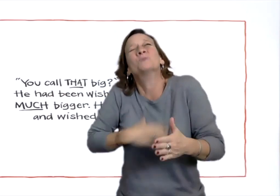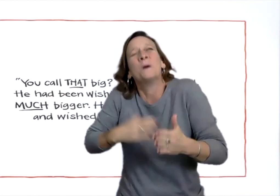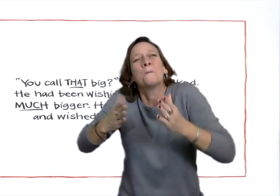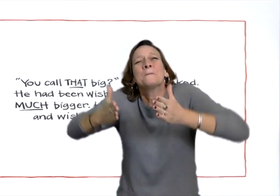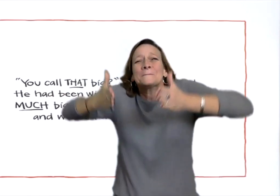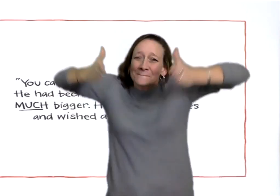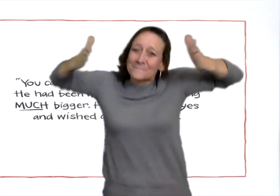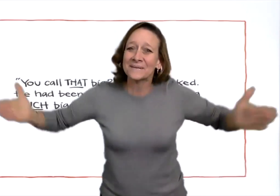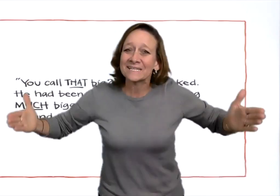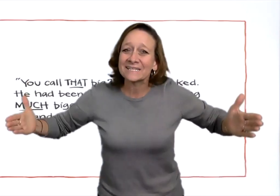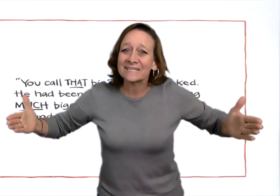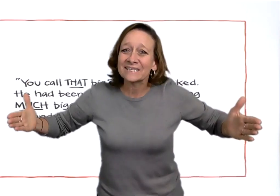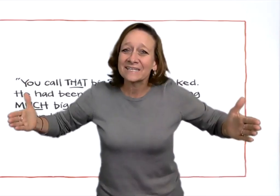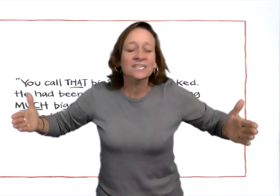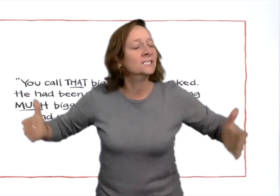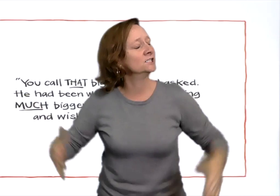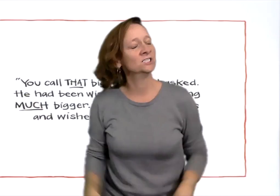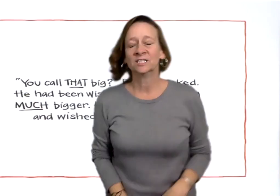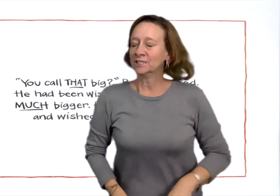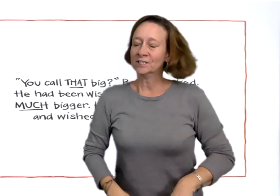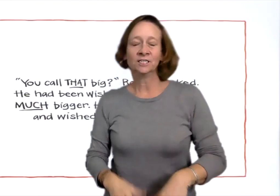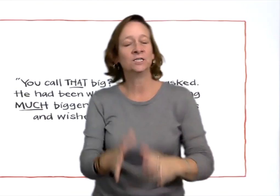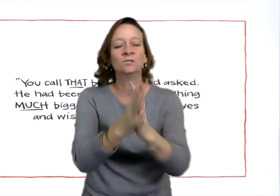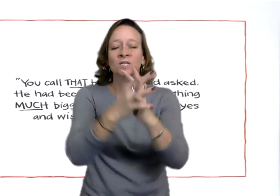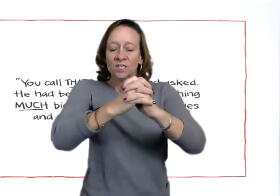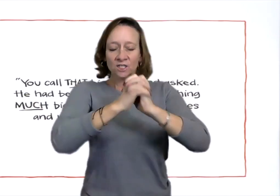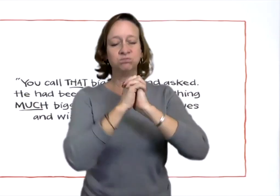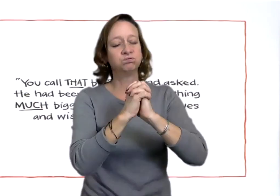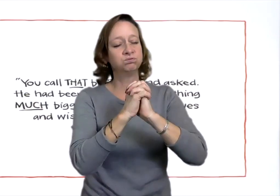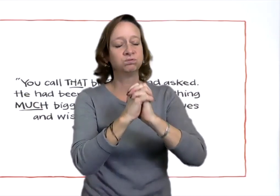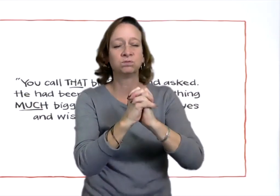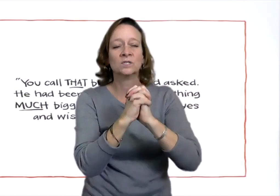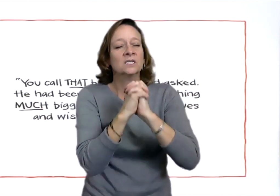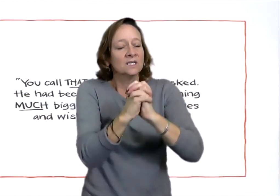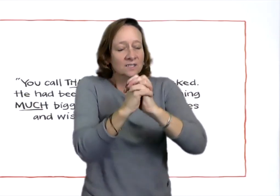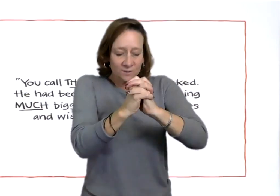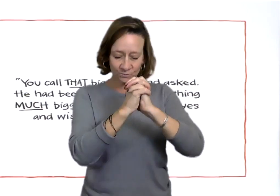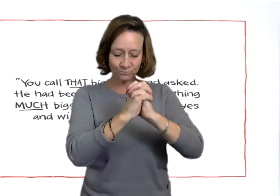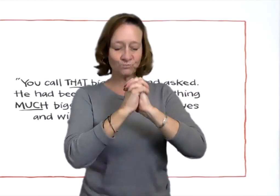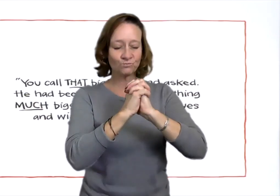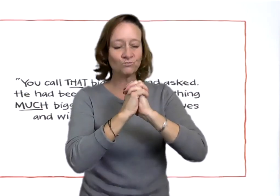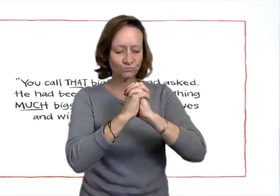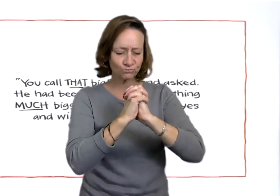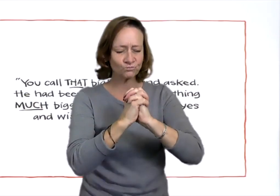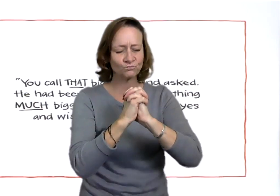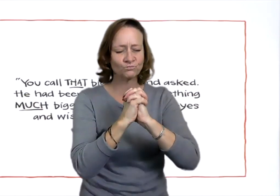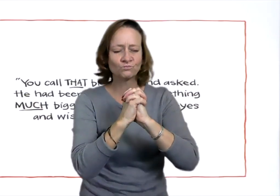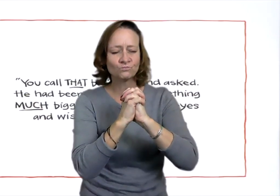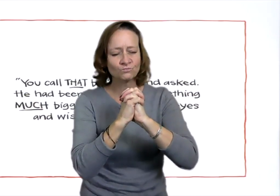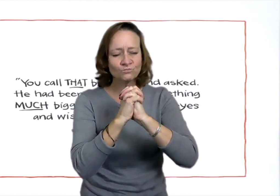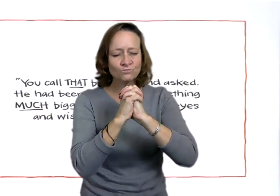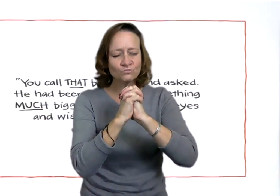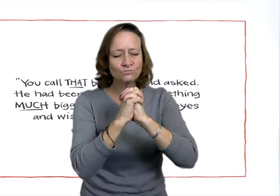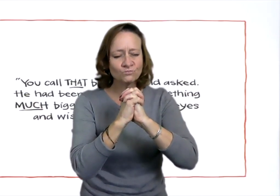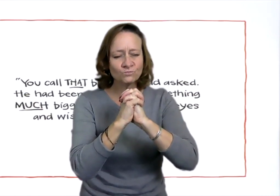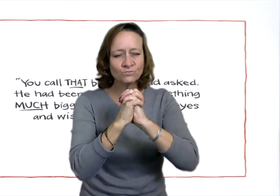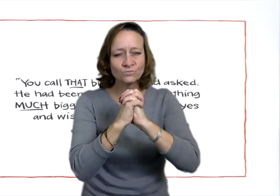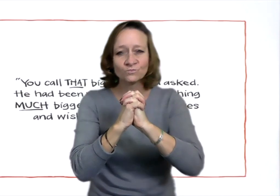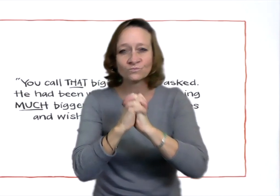He had been wishing for something much bigger. He closed his eyes and wished a little harder.